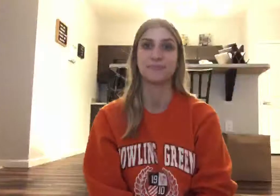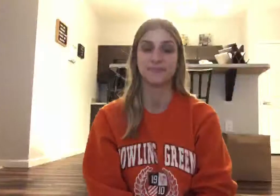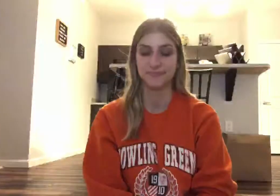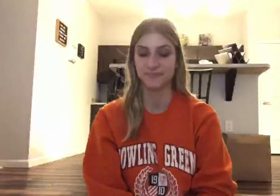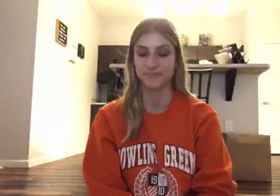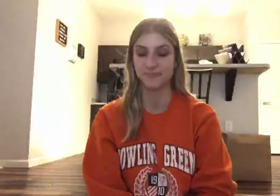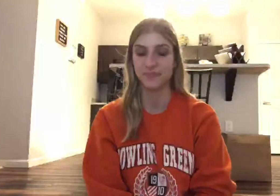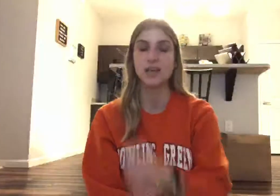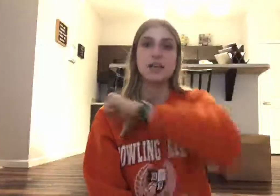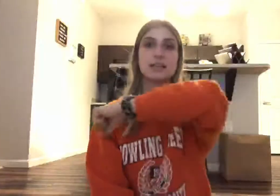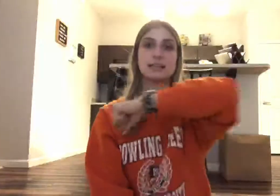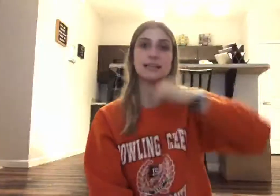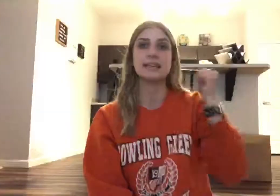leaf,